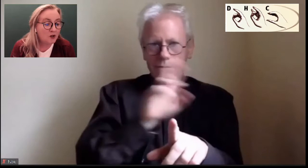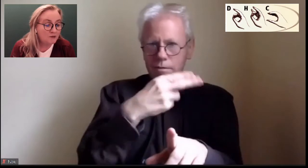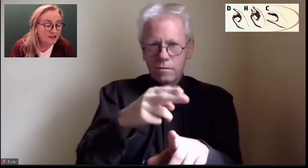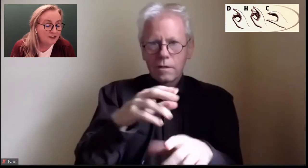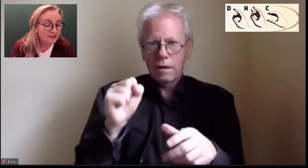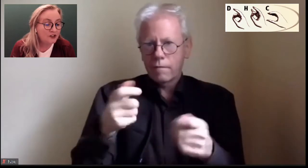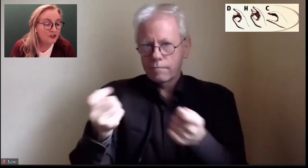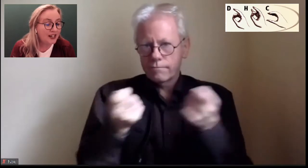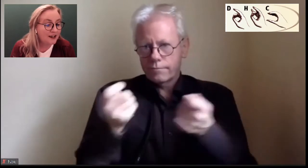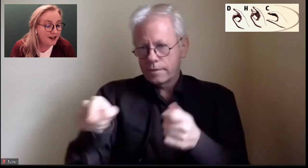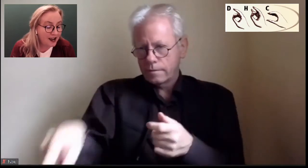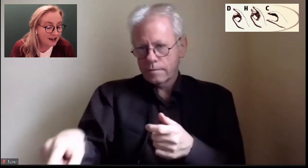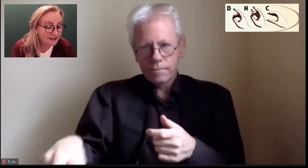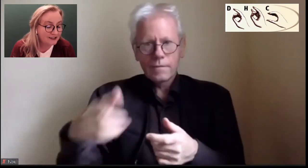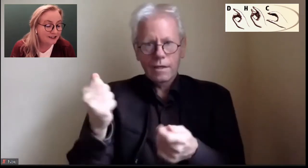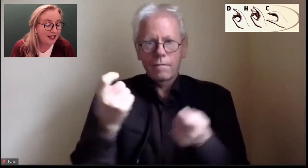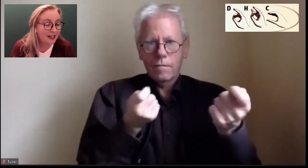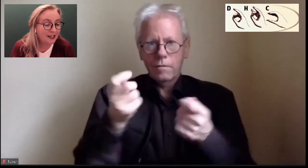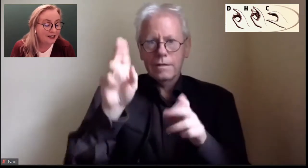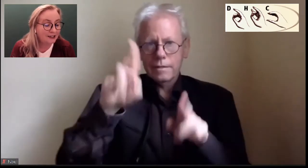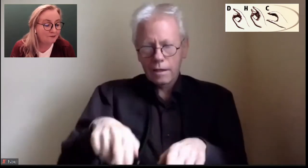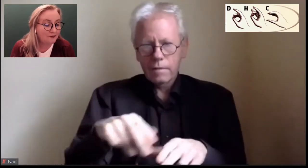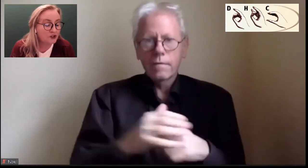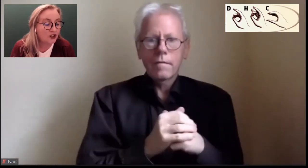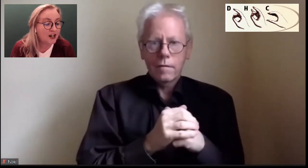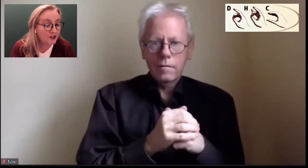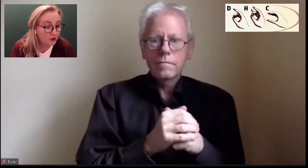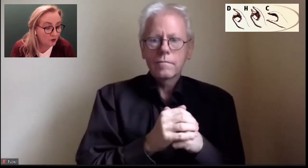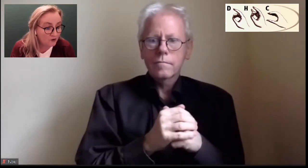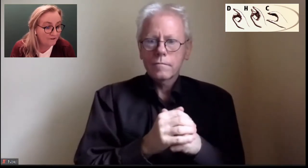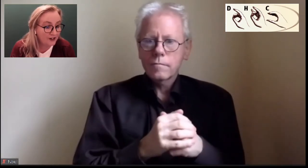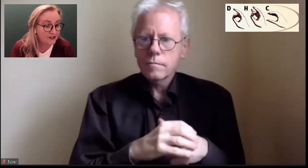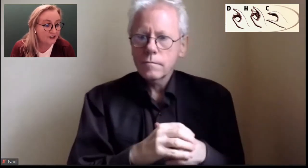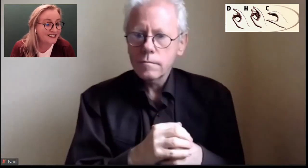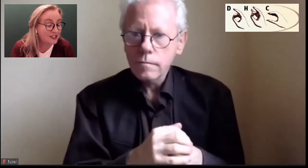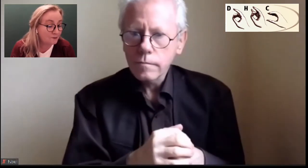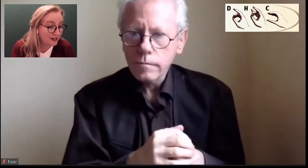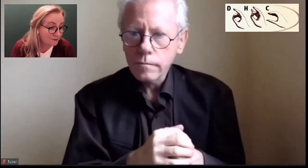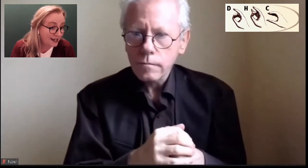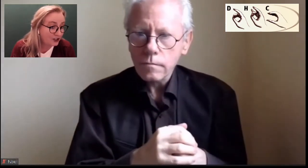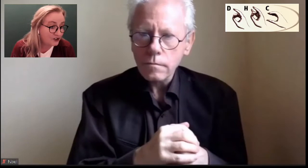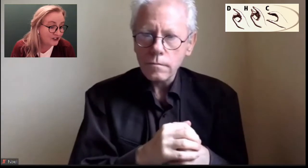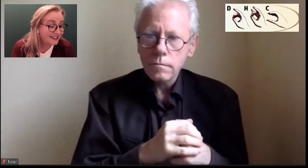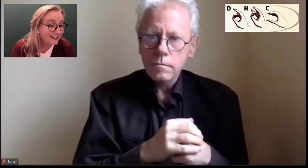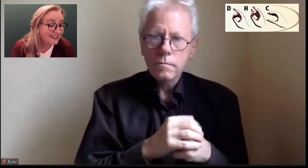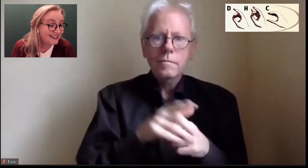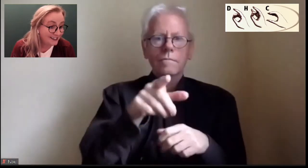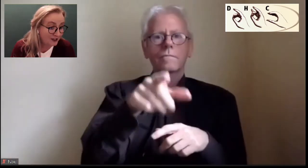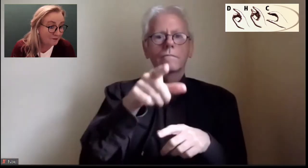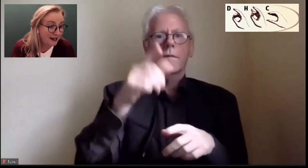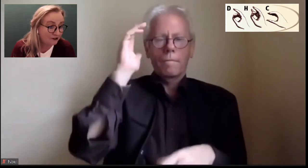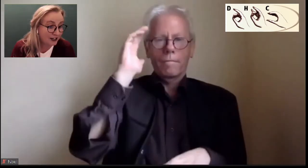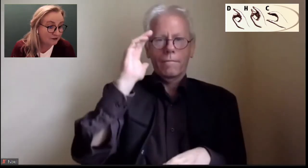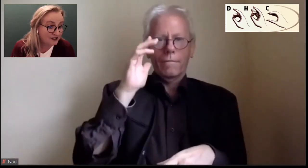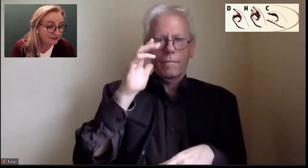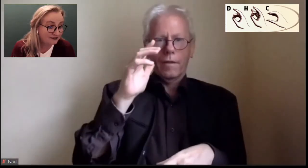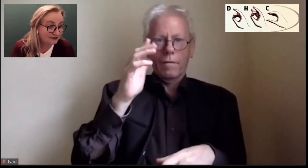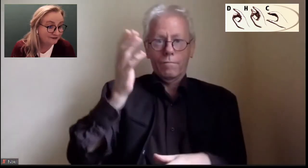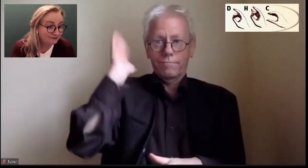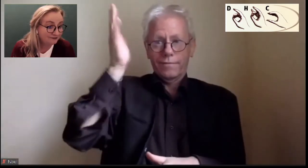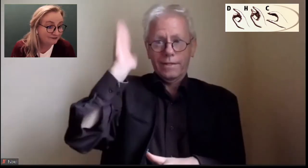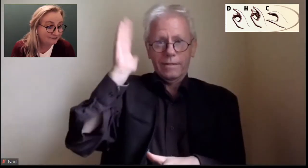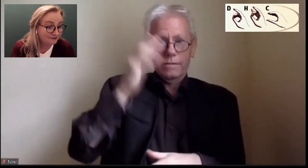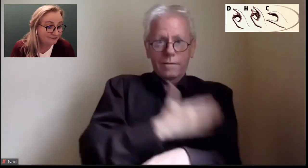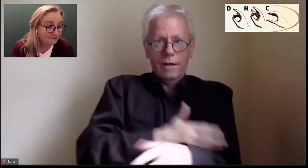At the moment, you cannot turn on your own video. This is being managed in the background.